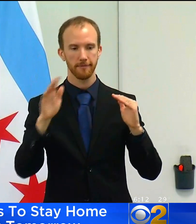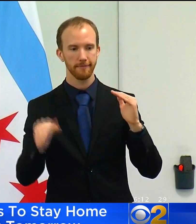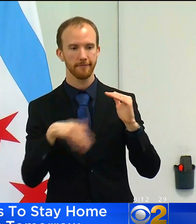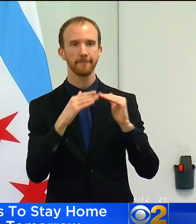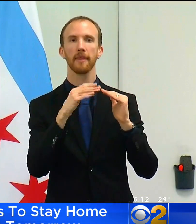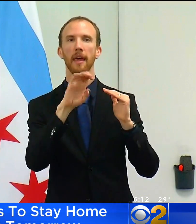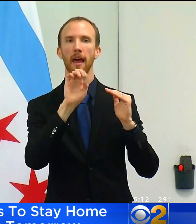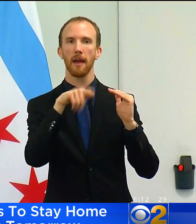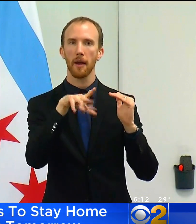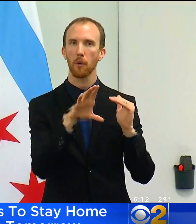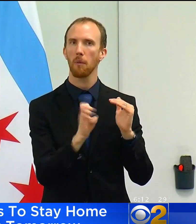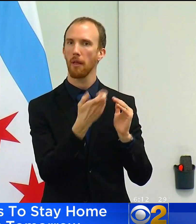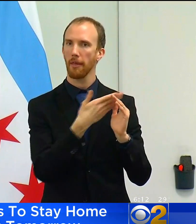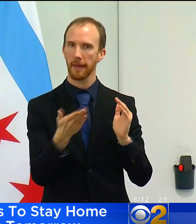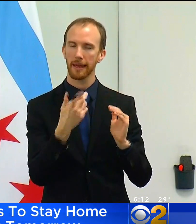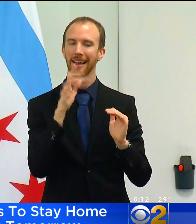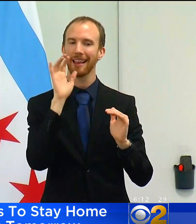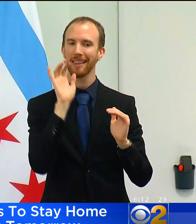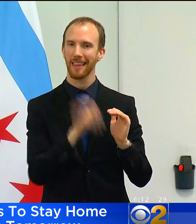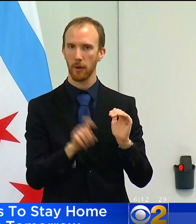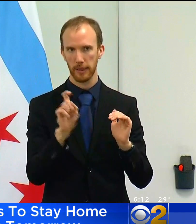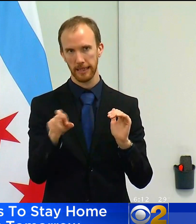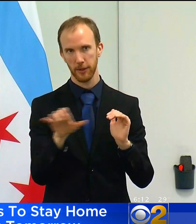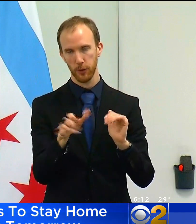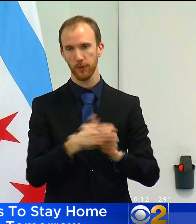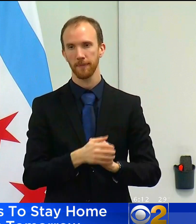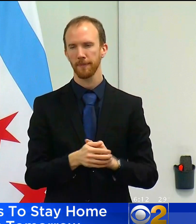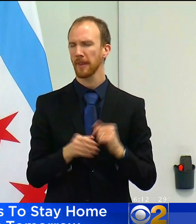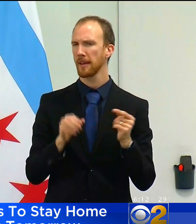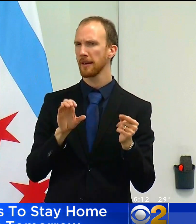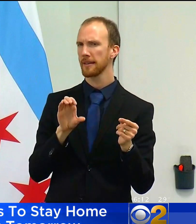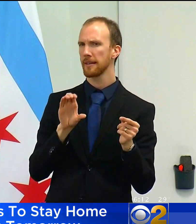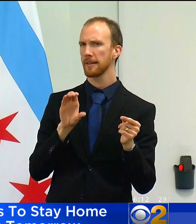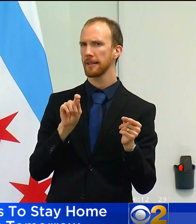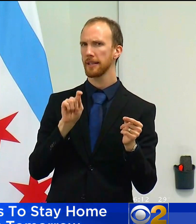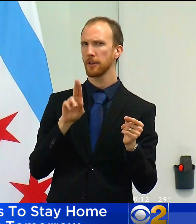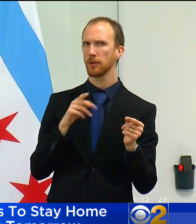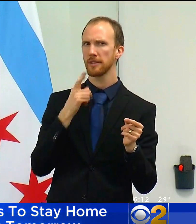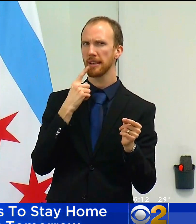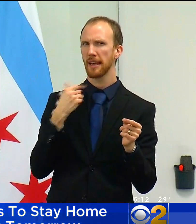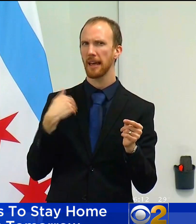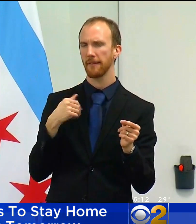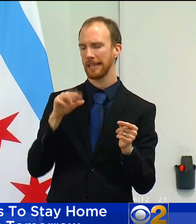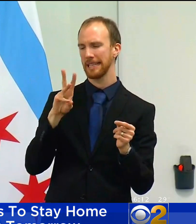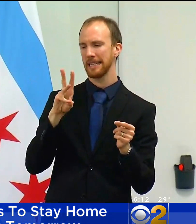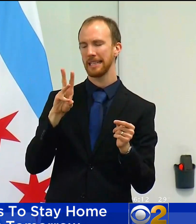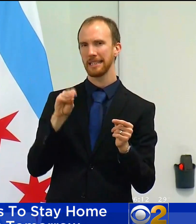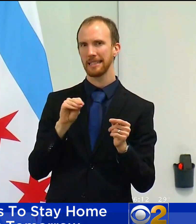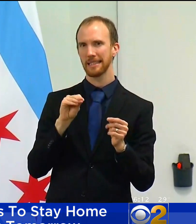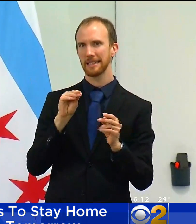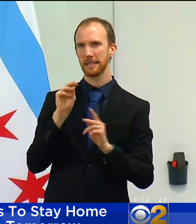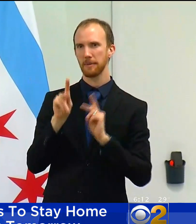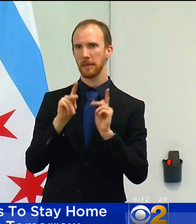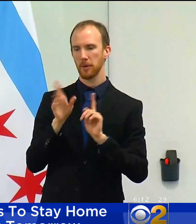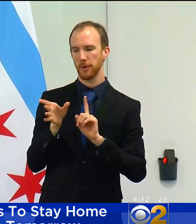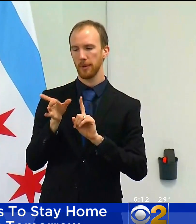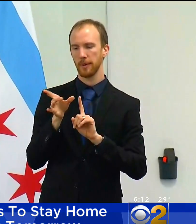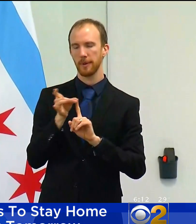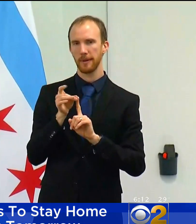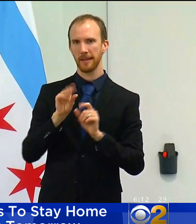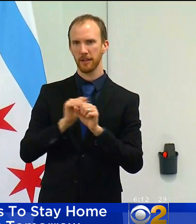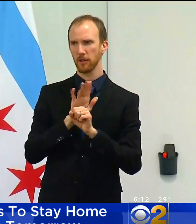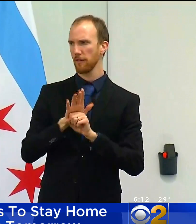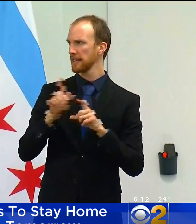And that's what we're going to do. CTU has reported there have been 60 cases of COVID since January 11th. Is that correct?